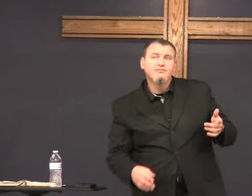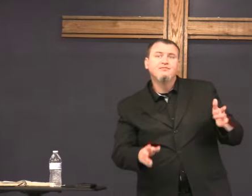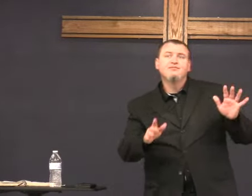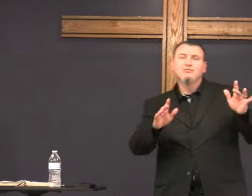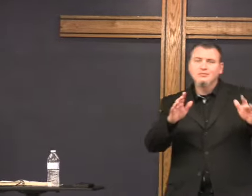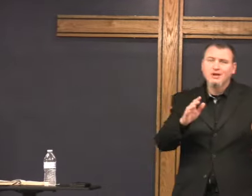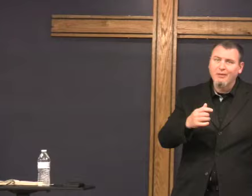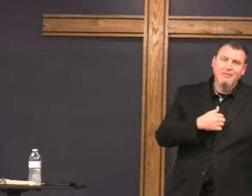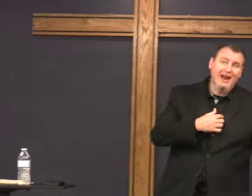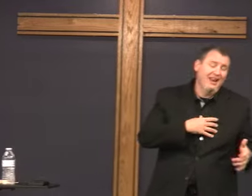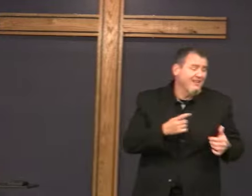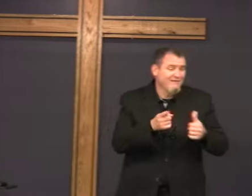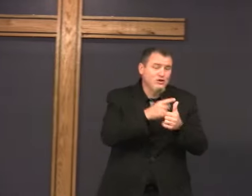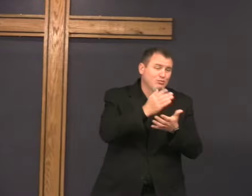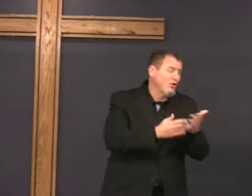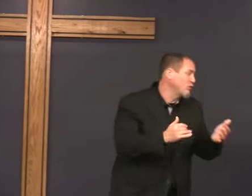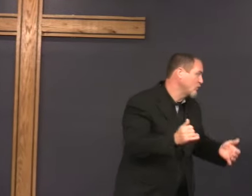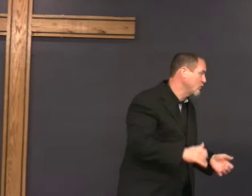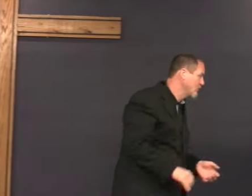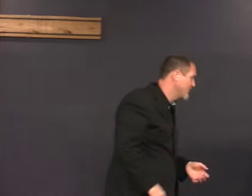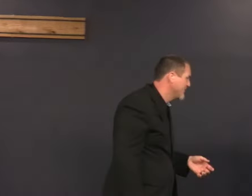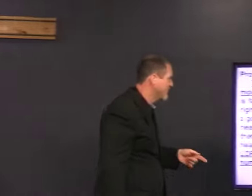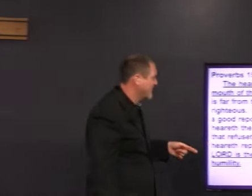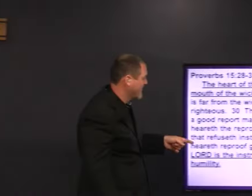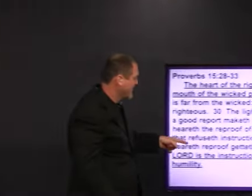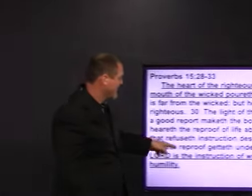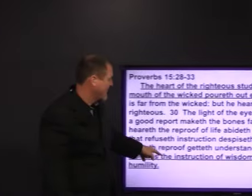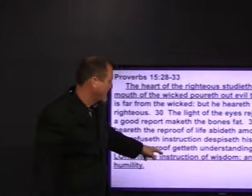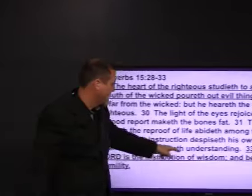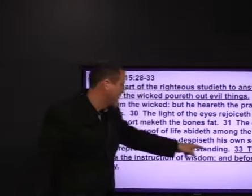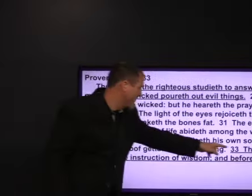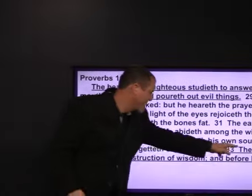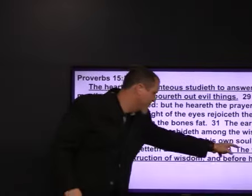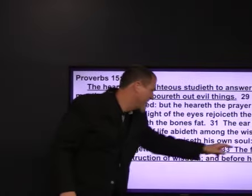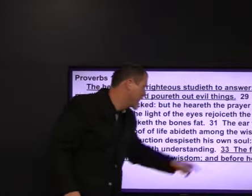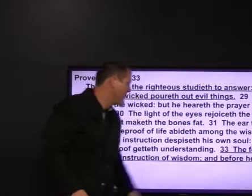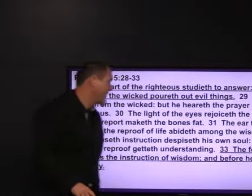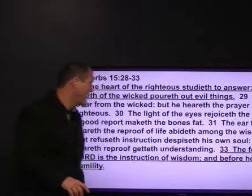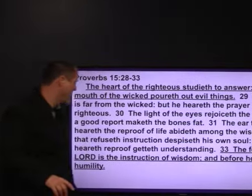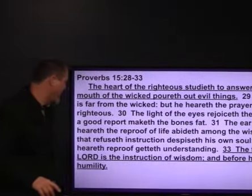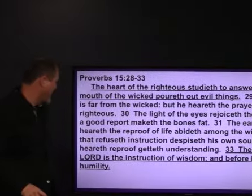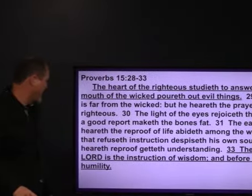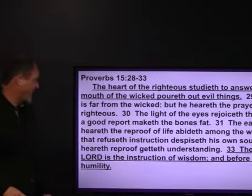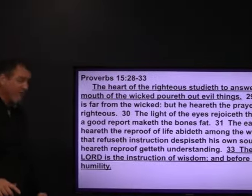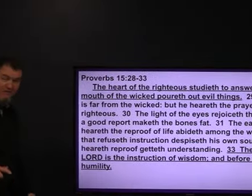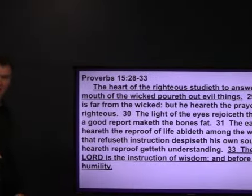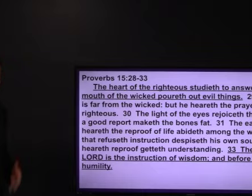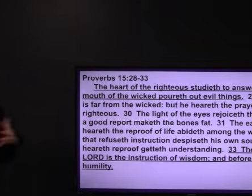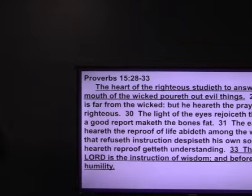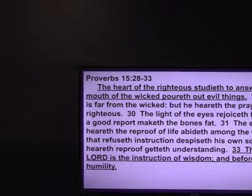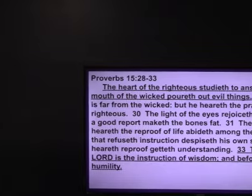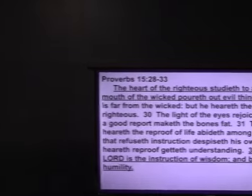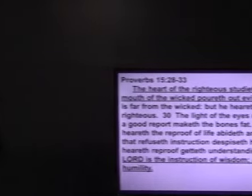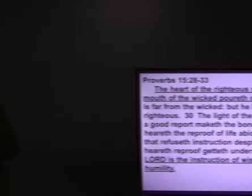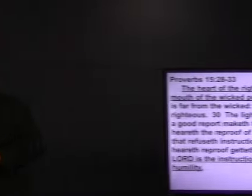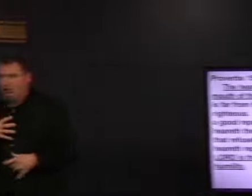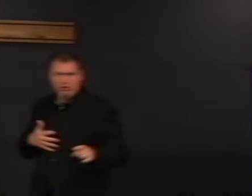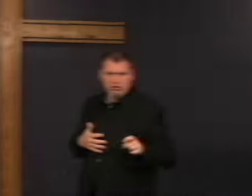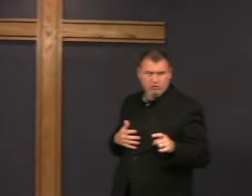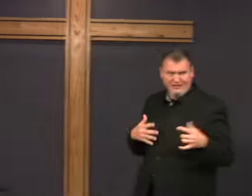They will, and I like the first part too, the fear of the Lord,